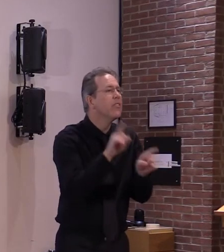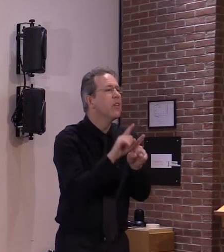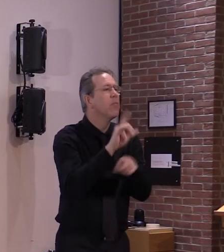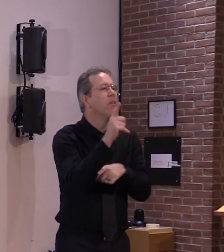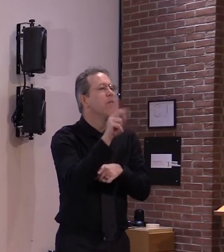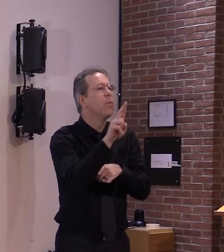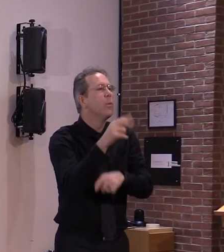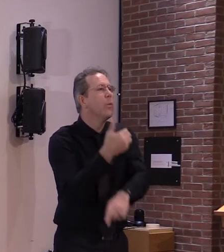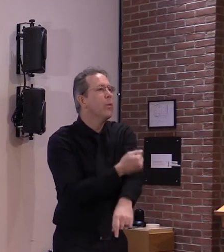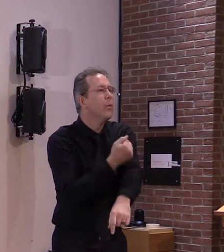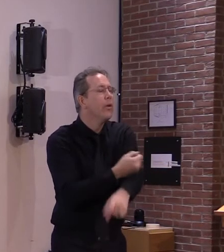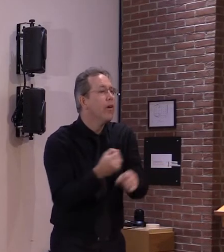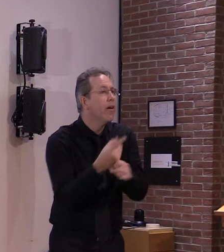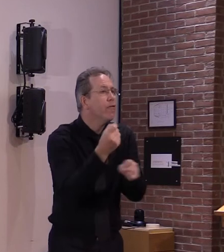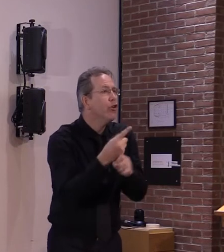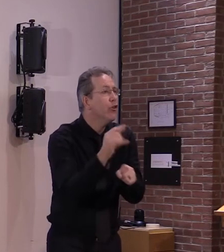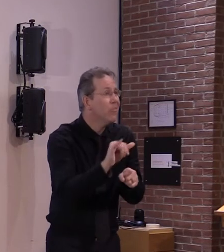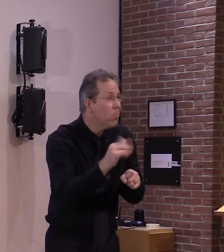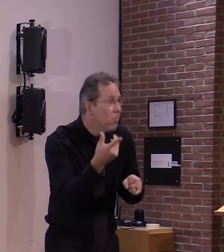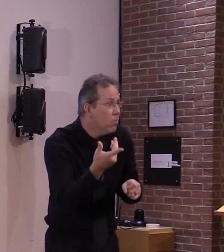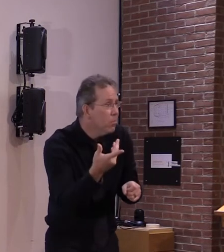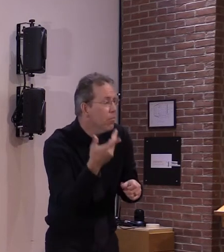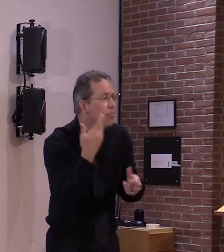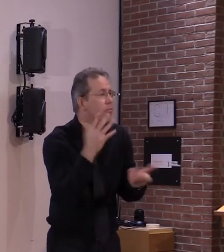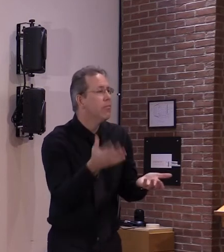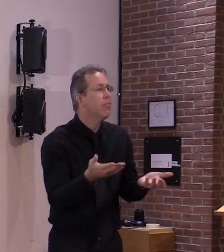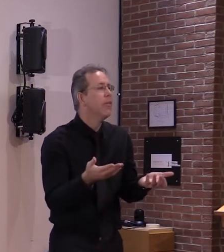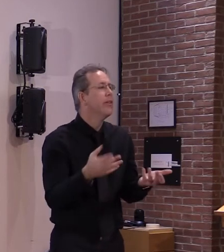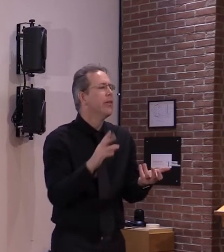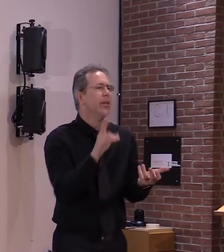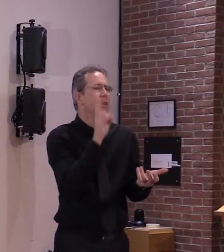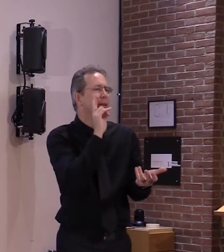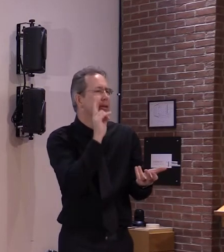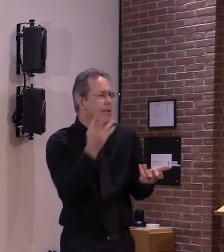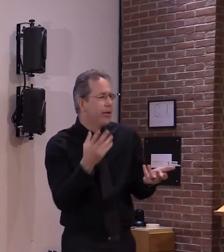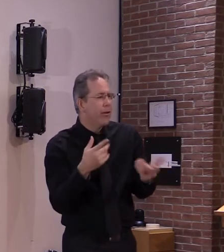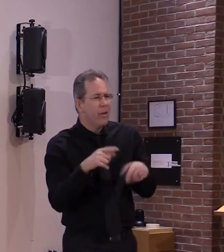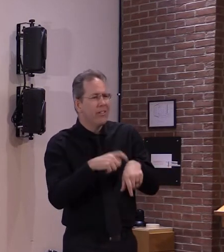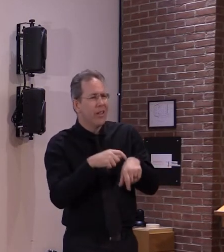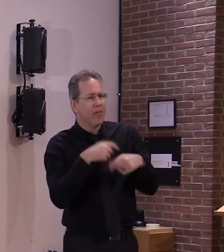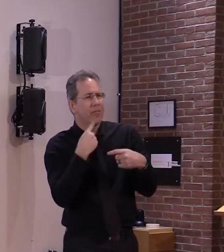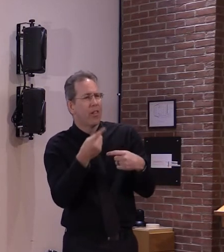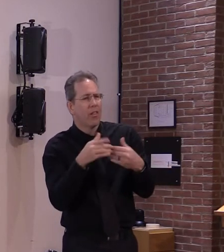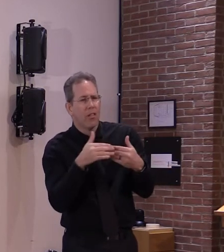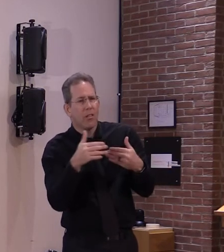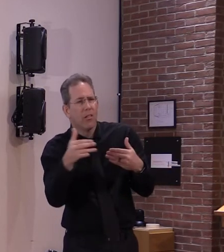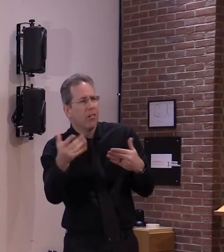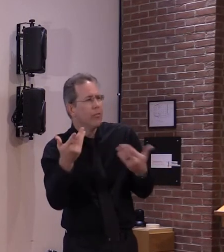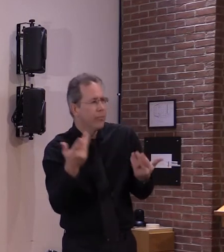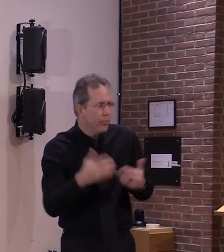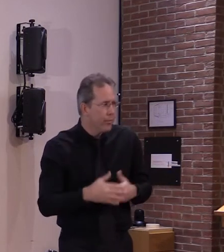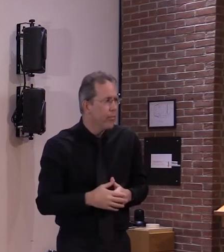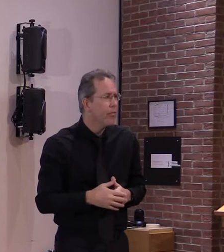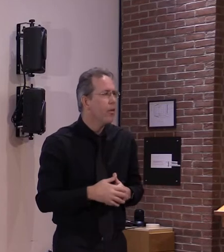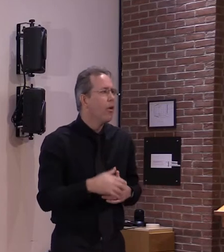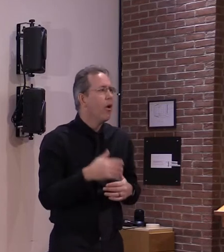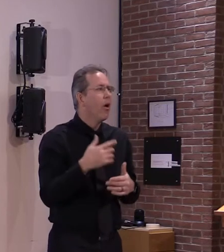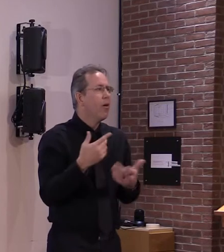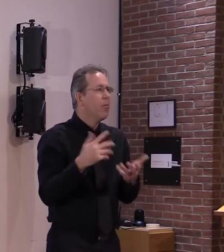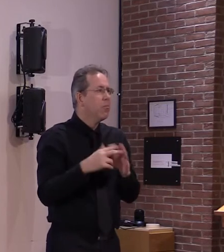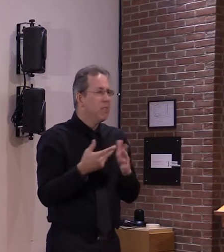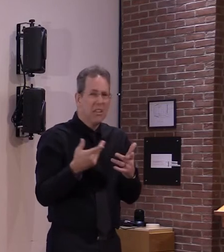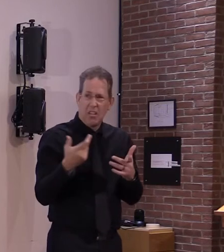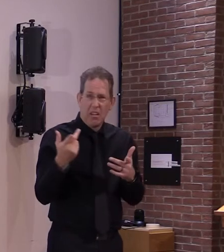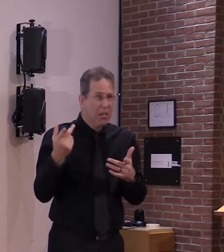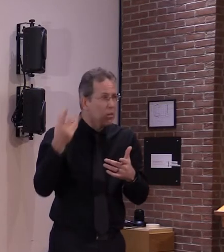but because we don't know that should not discourage anybody from getting this vaccine because